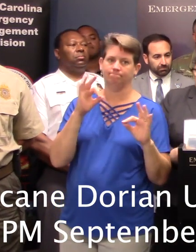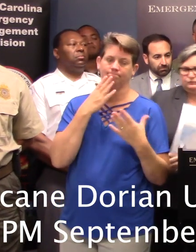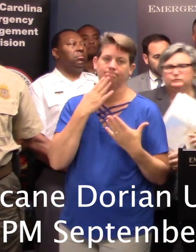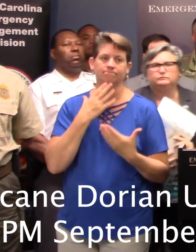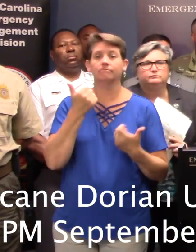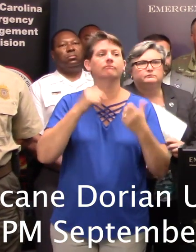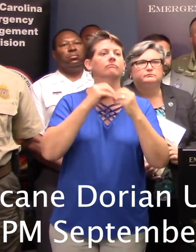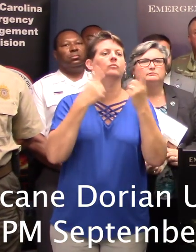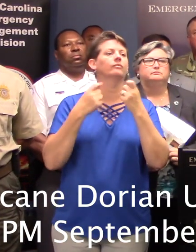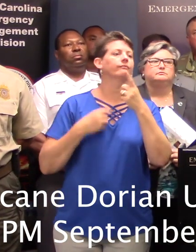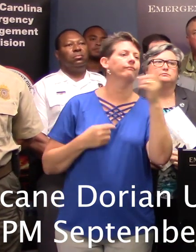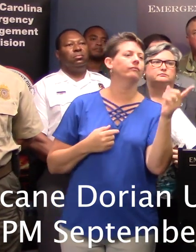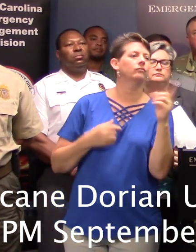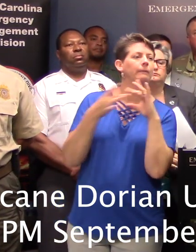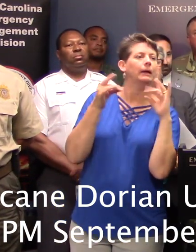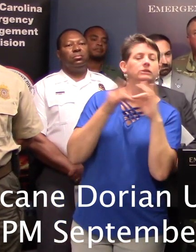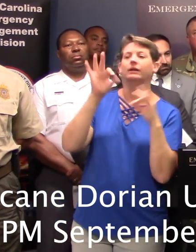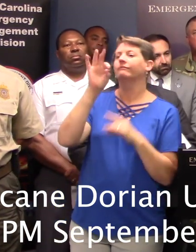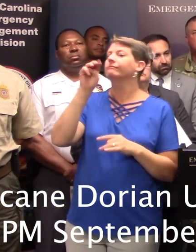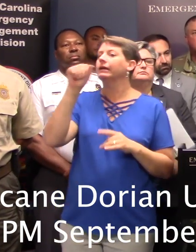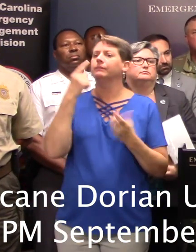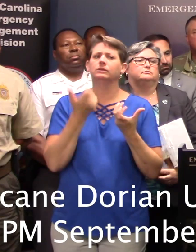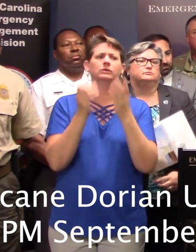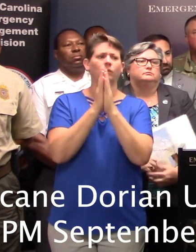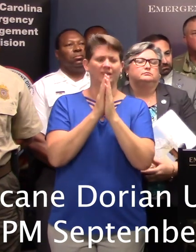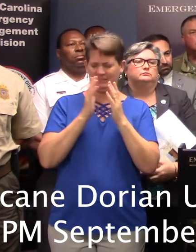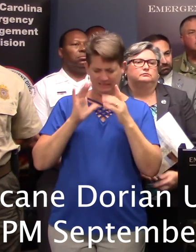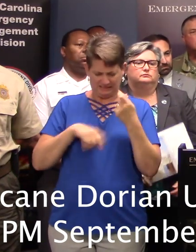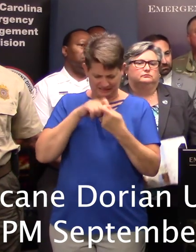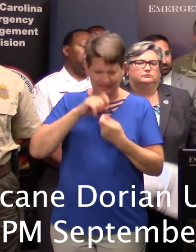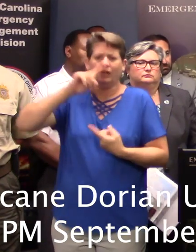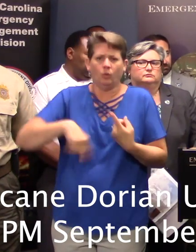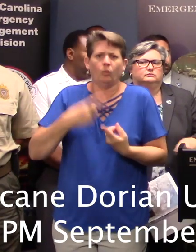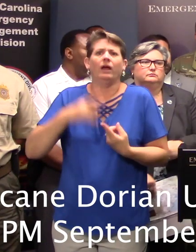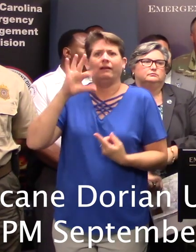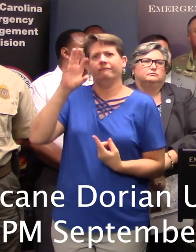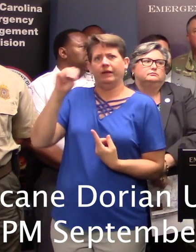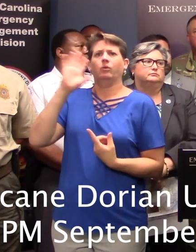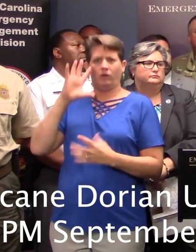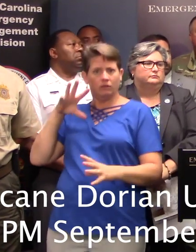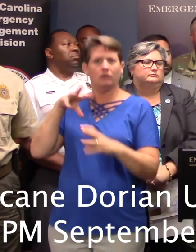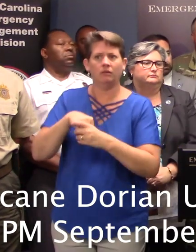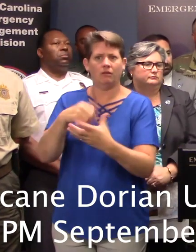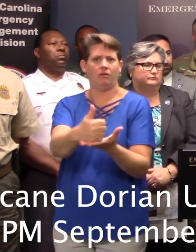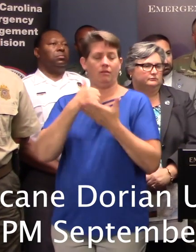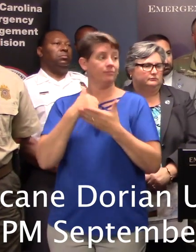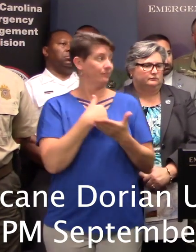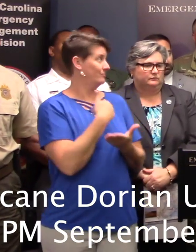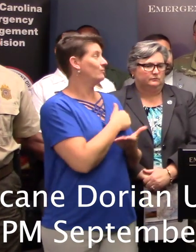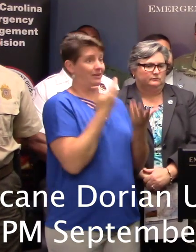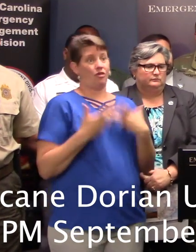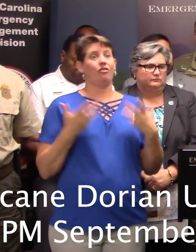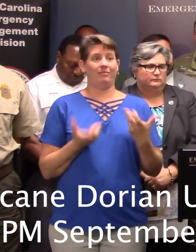More questions? You mentioned FEMA being requested. At what exact point would they step in to help out? Well, we've already requested